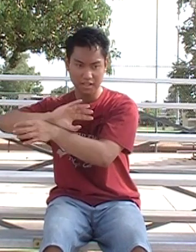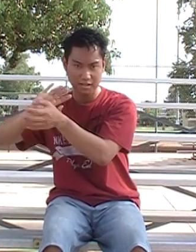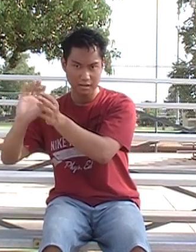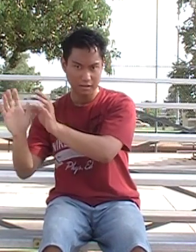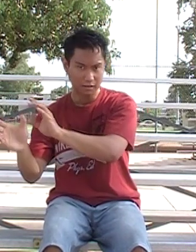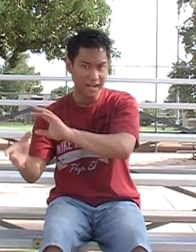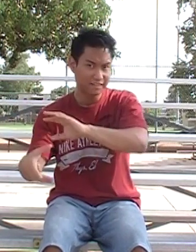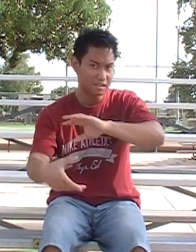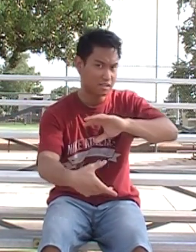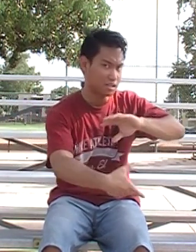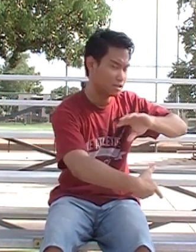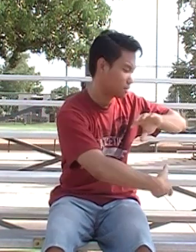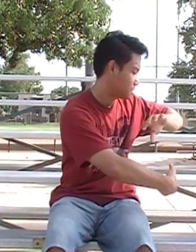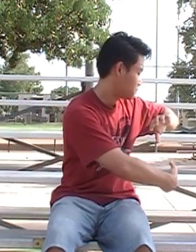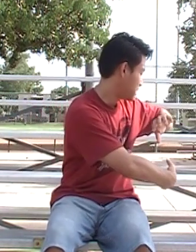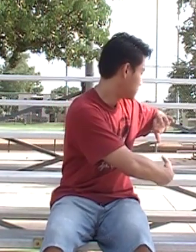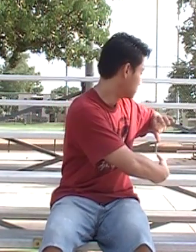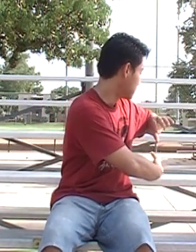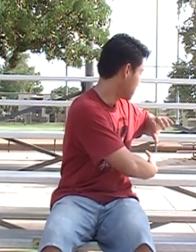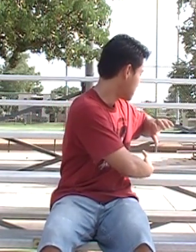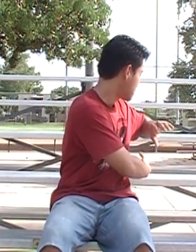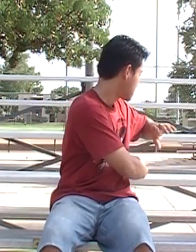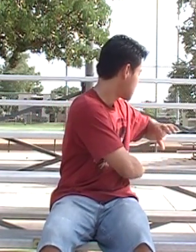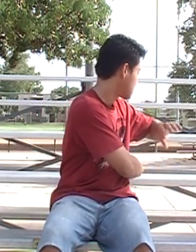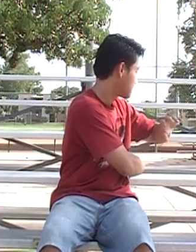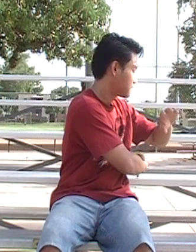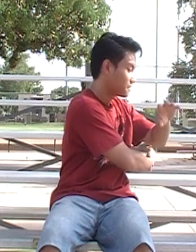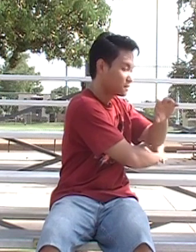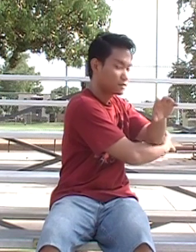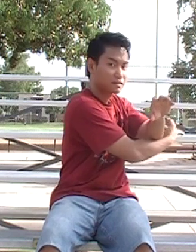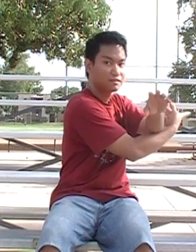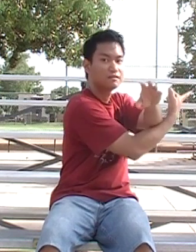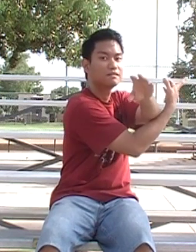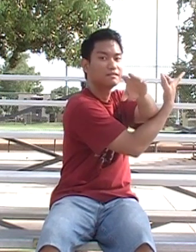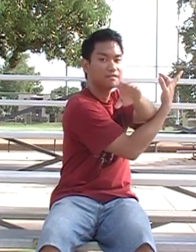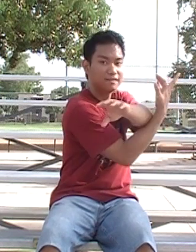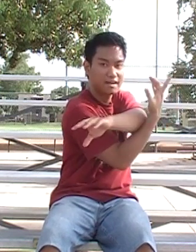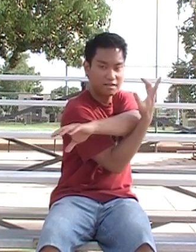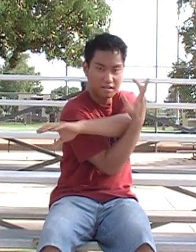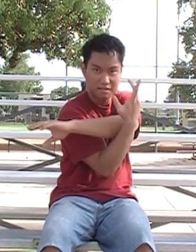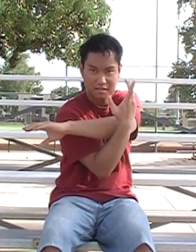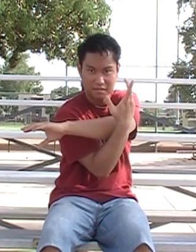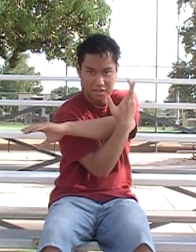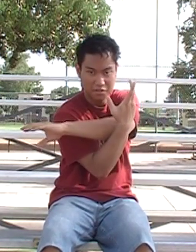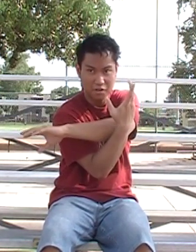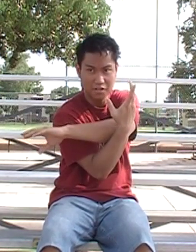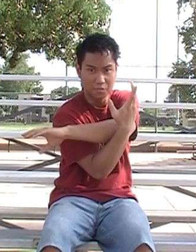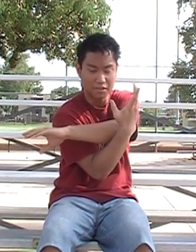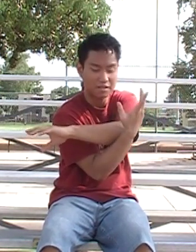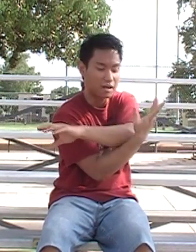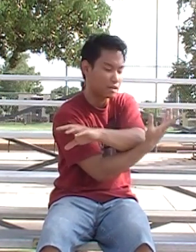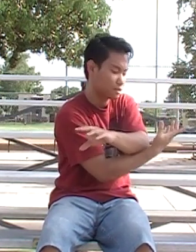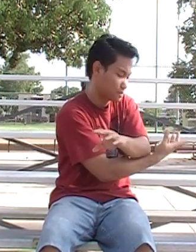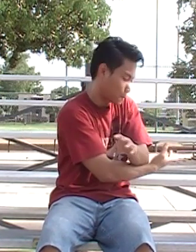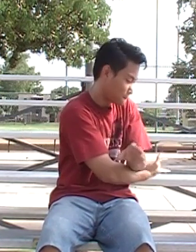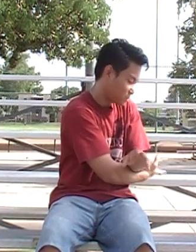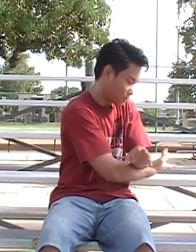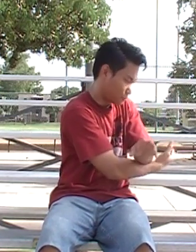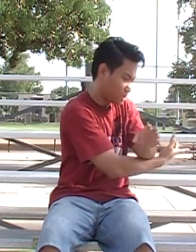likely see people doing this, then this. This cross arm on the side. Really